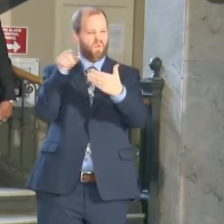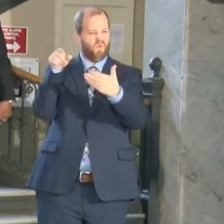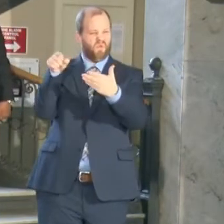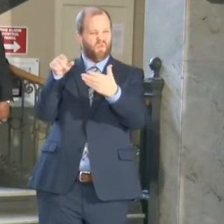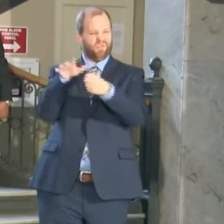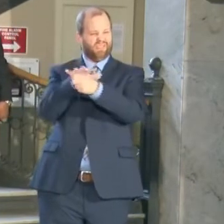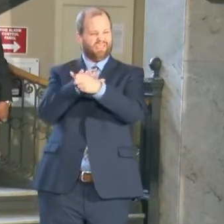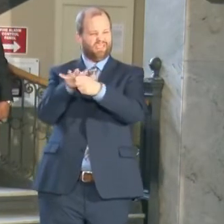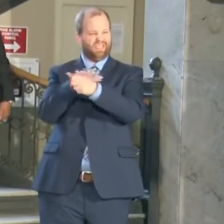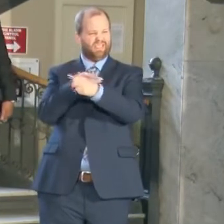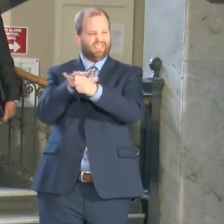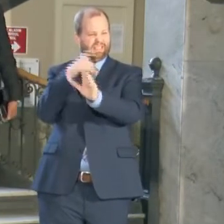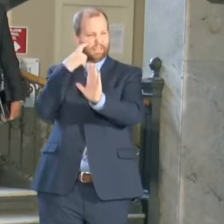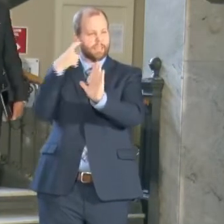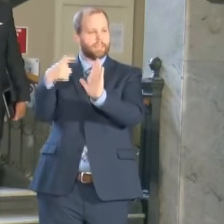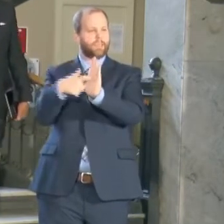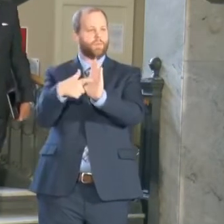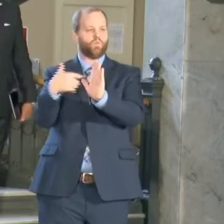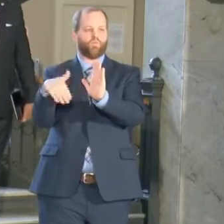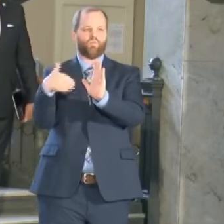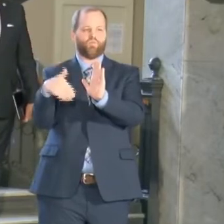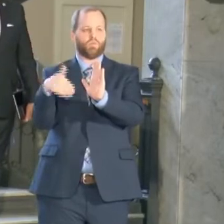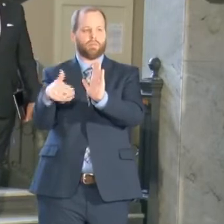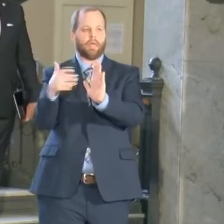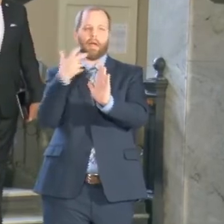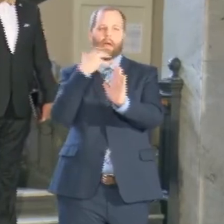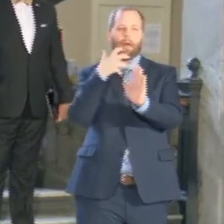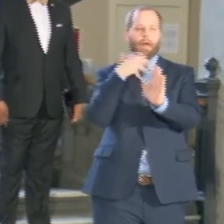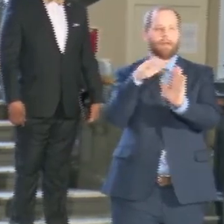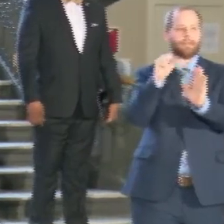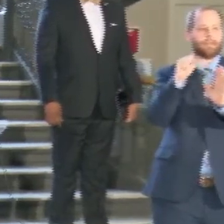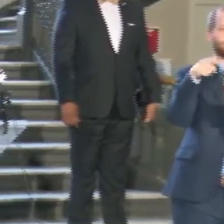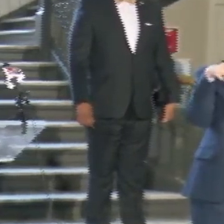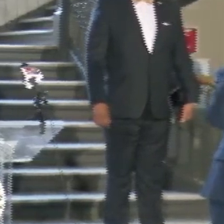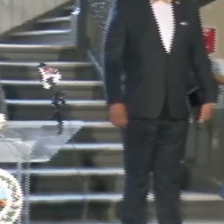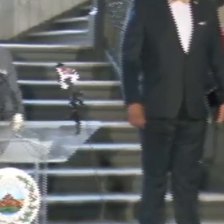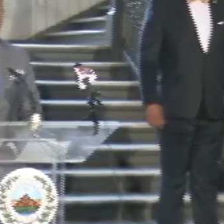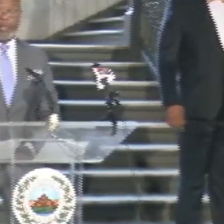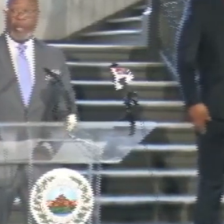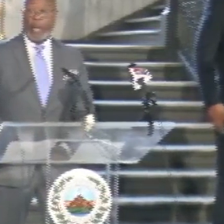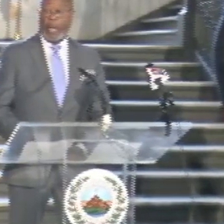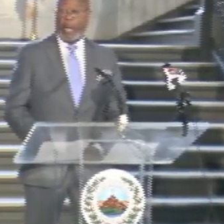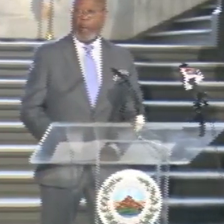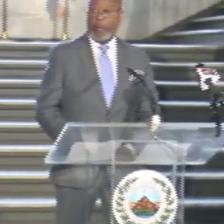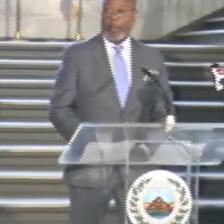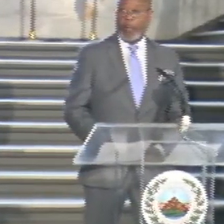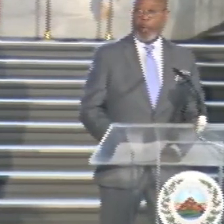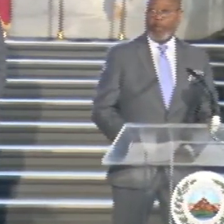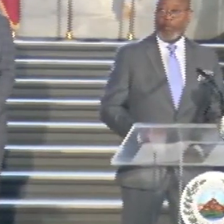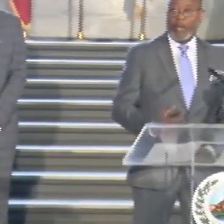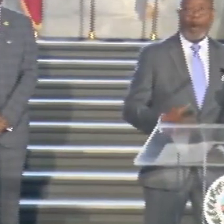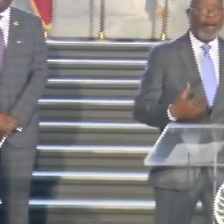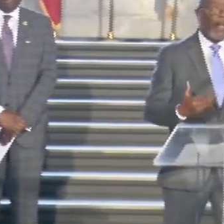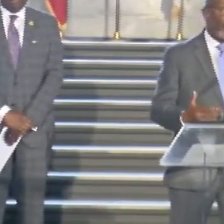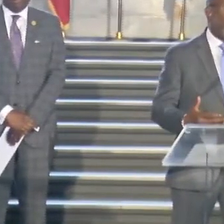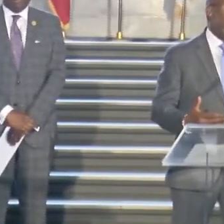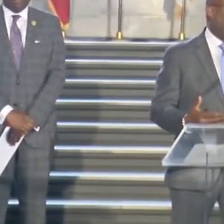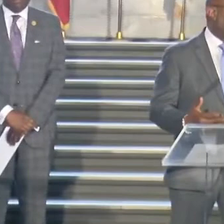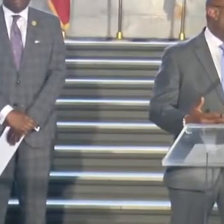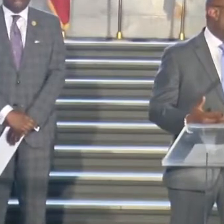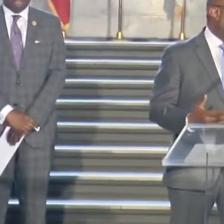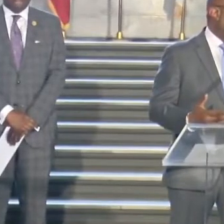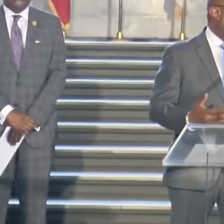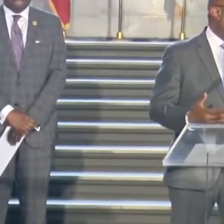that we've identified as our hotspots, the areas that we believe that we know are causing where we're seeing our violent